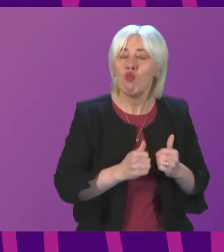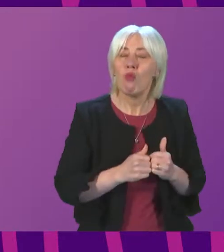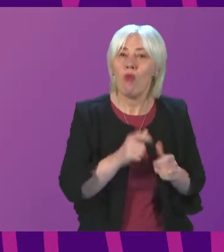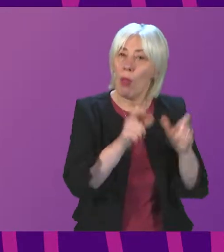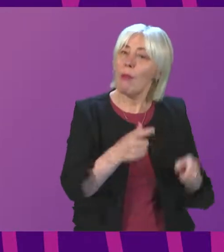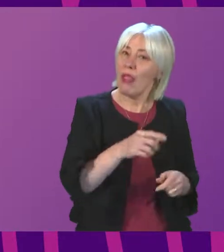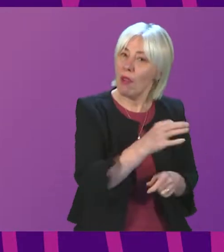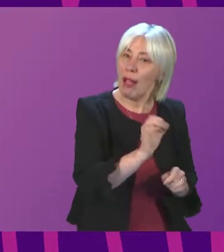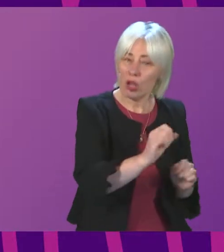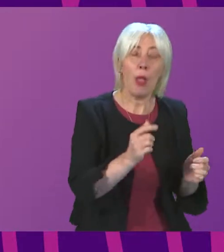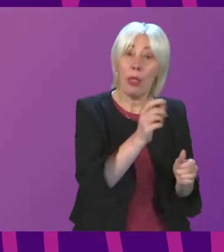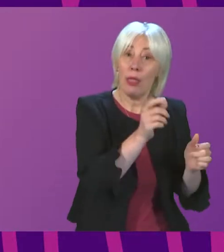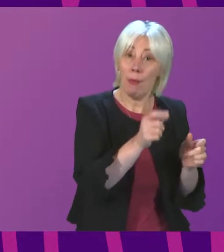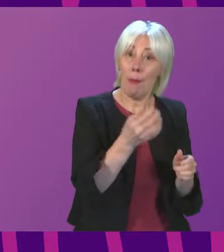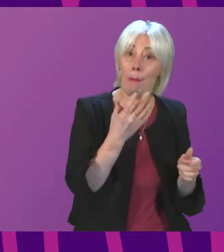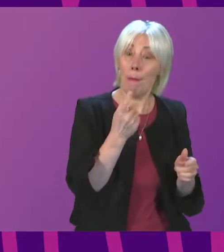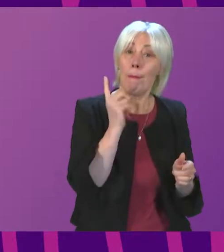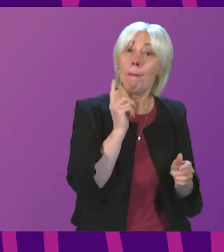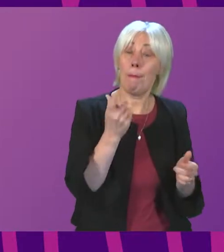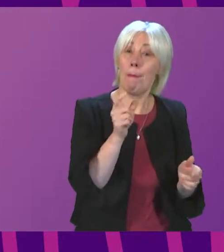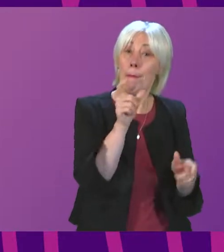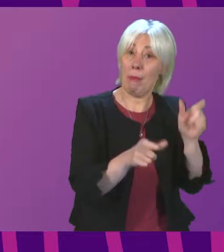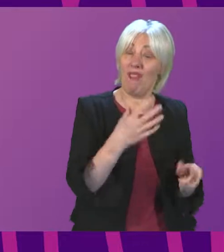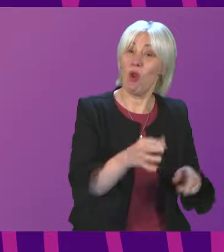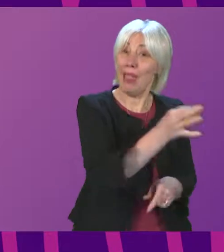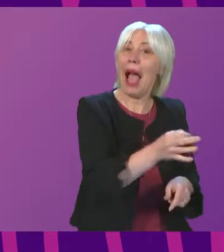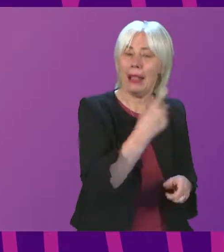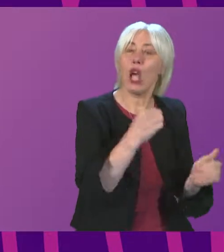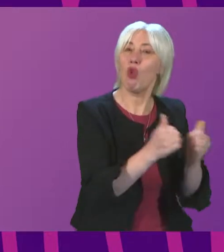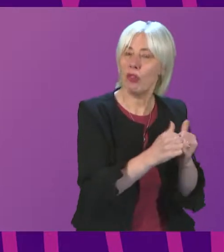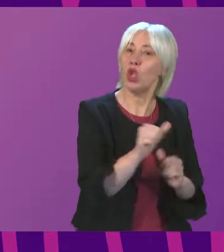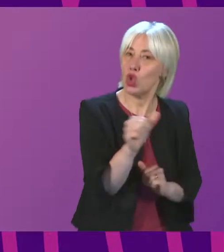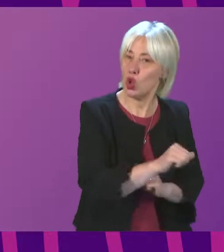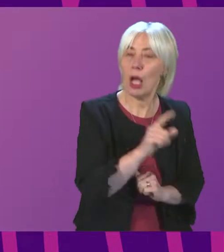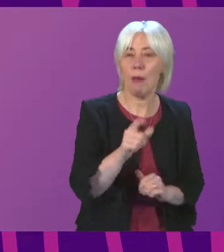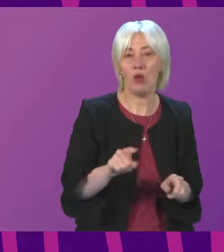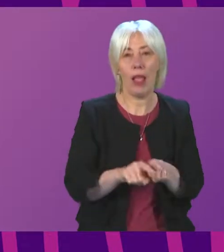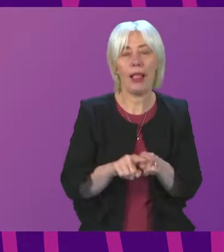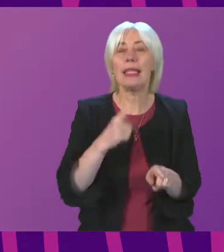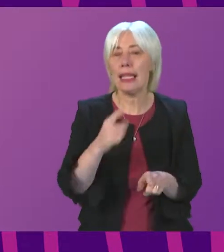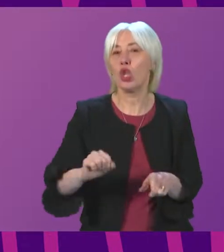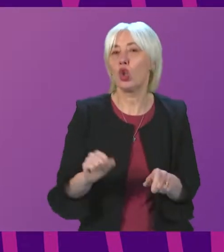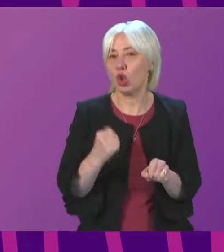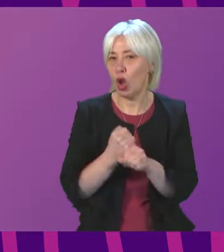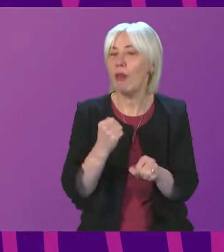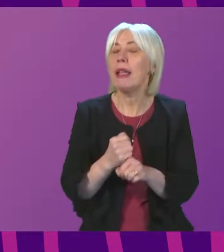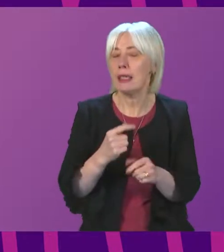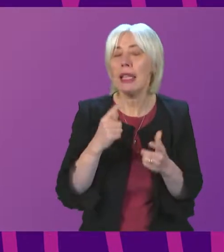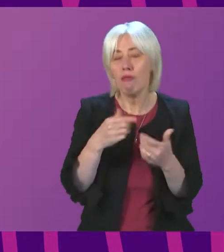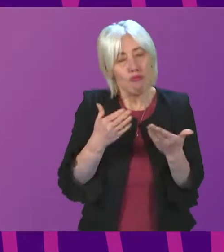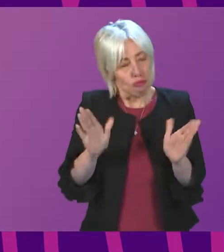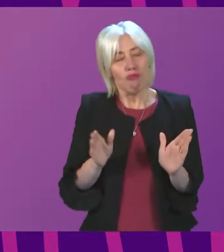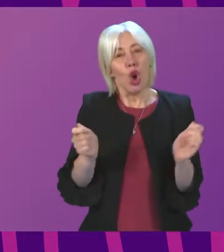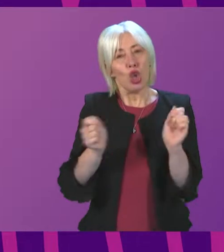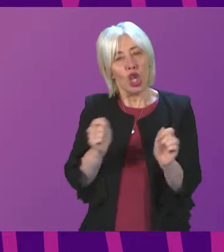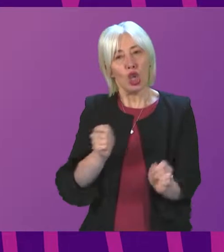representation of islanders. The Transport Minister at the time, Graeme Day, also signalled that the Scottish Government is open to changes. In